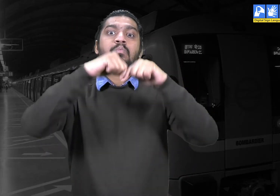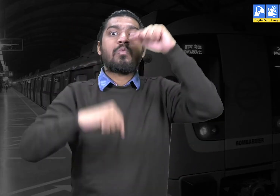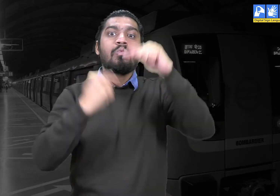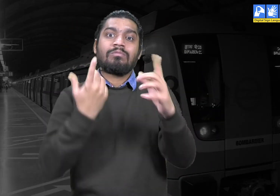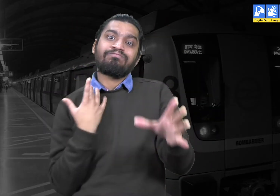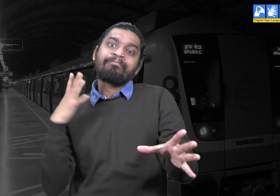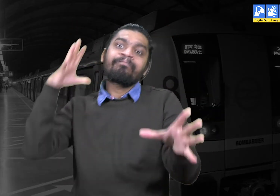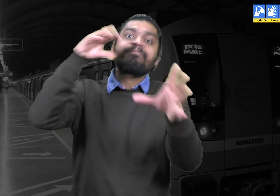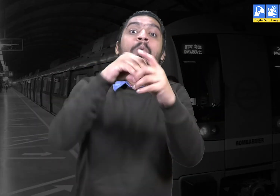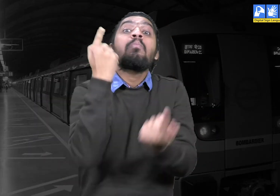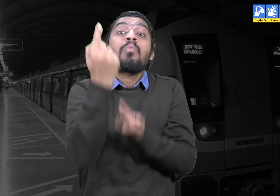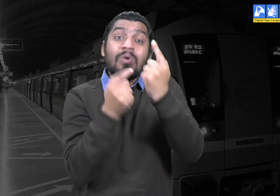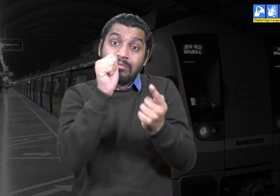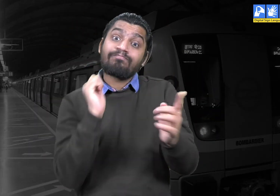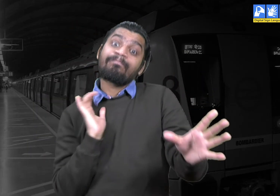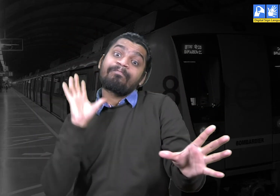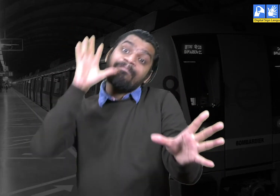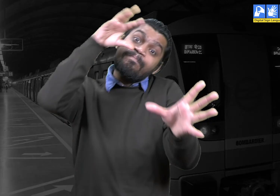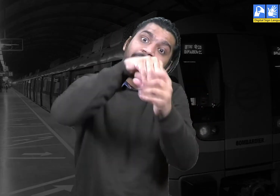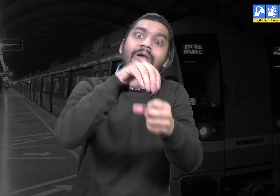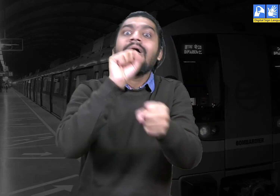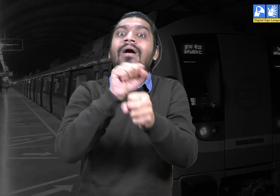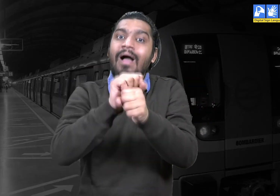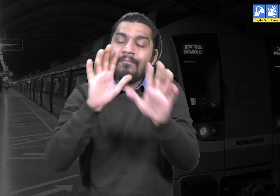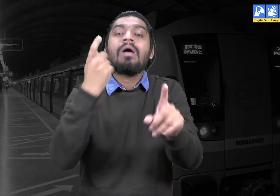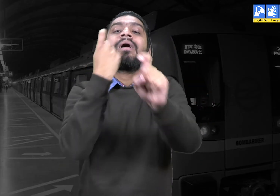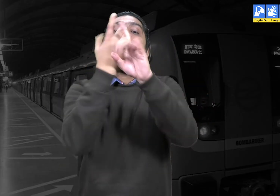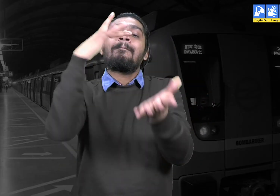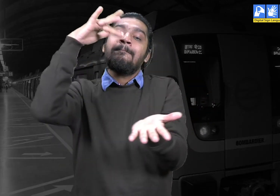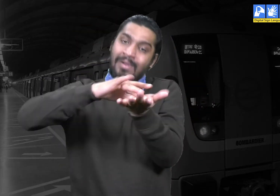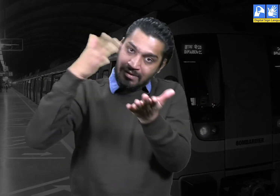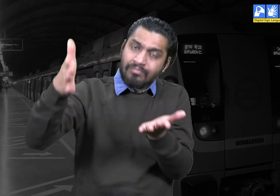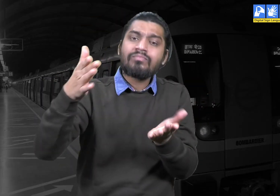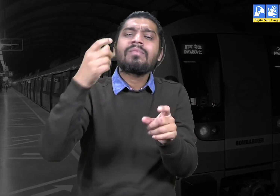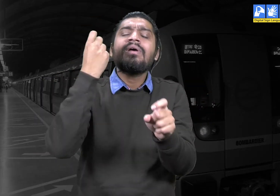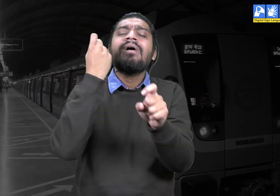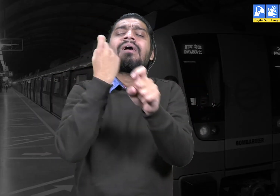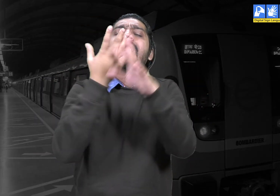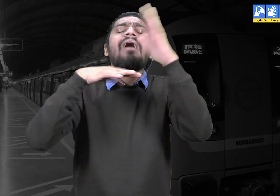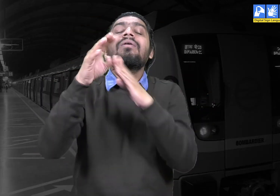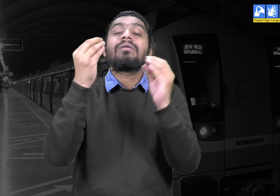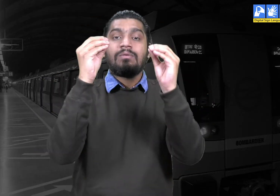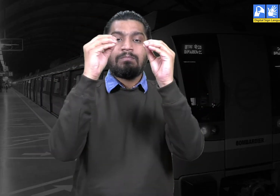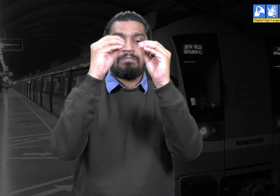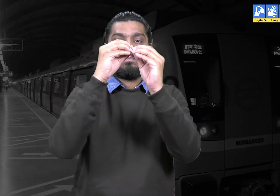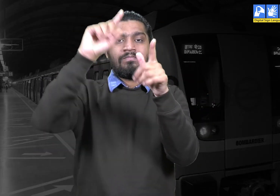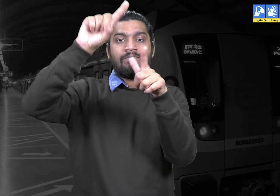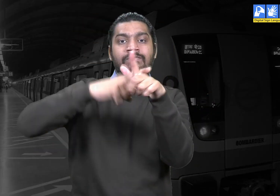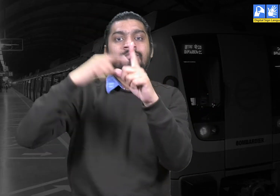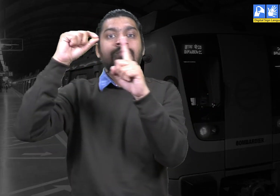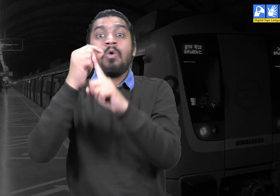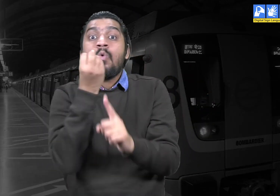party from his state Kerala. He joined as a member of the BJP.